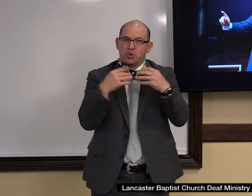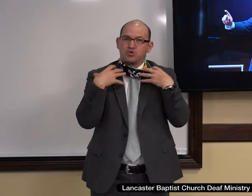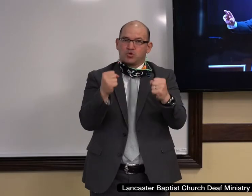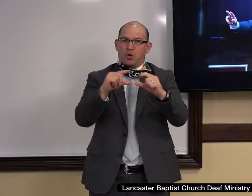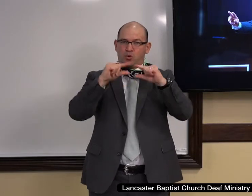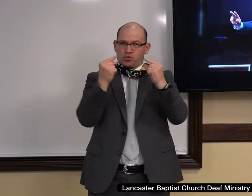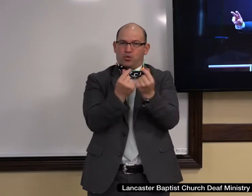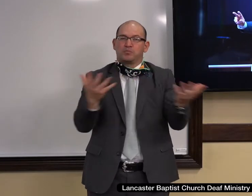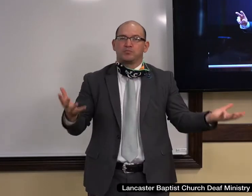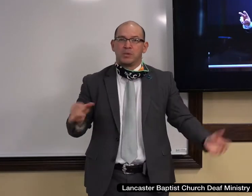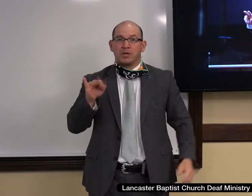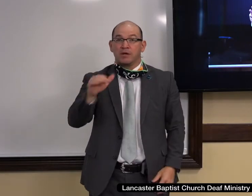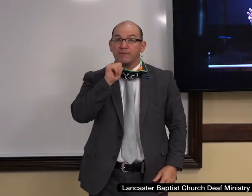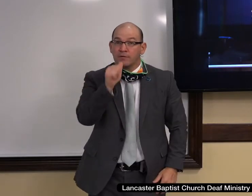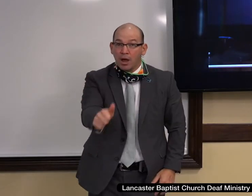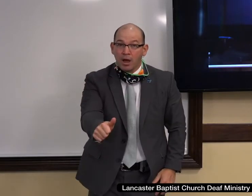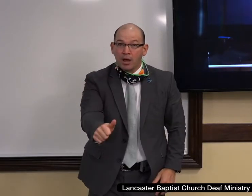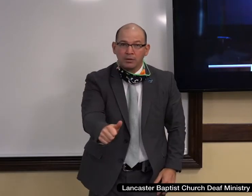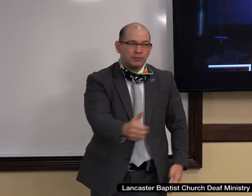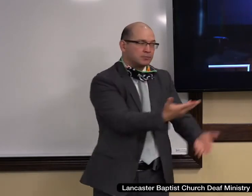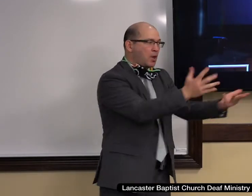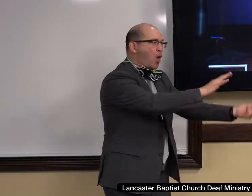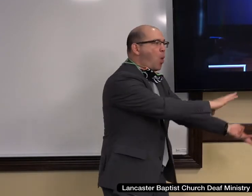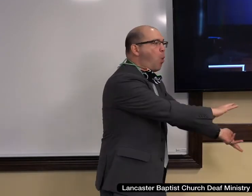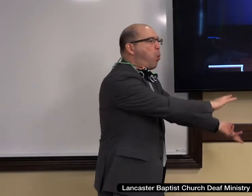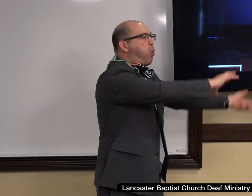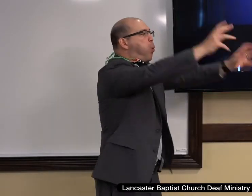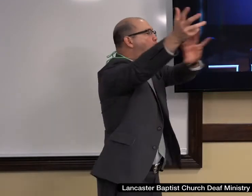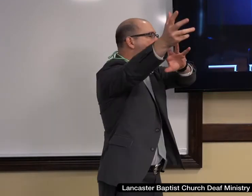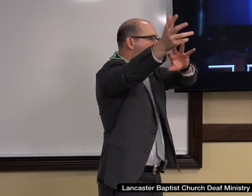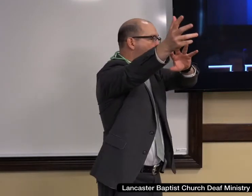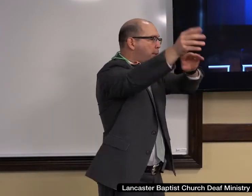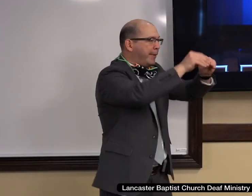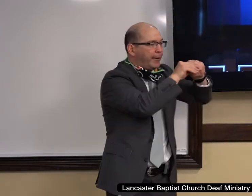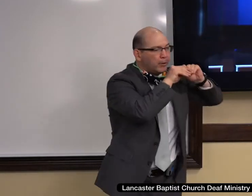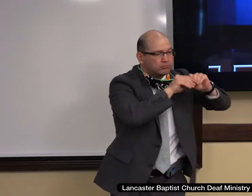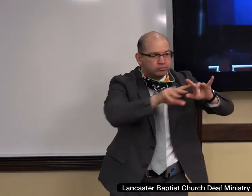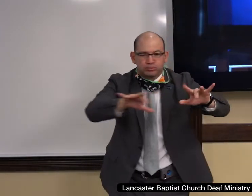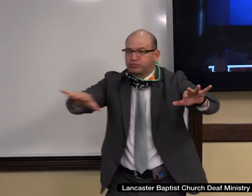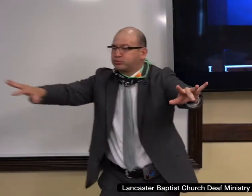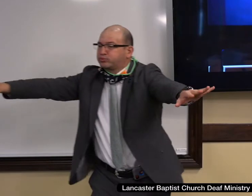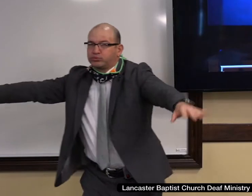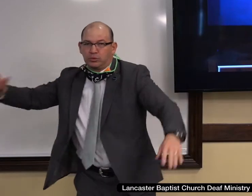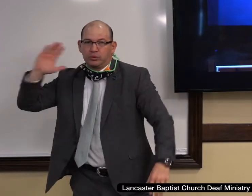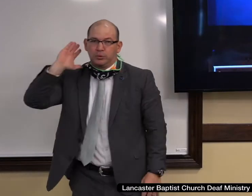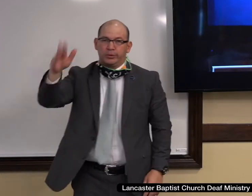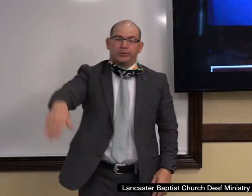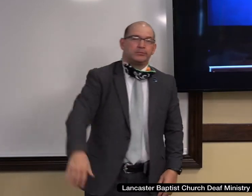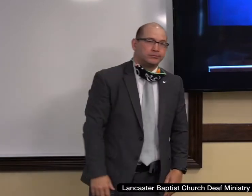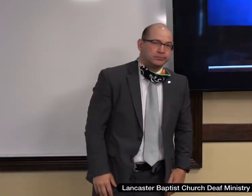families and even to churches and to denominations that get it wrong. One passage as we close. Turn to Matthew 7 24.